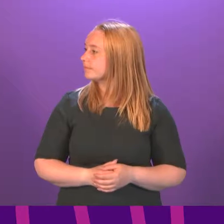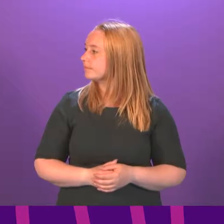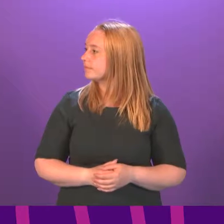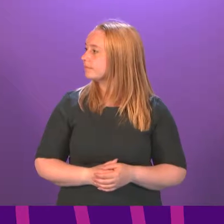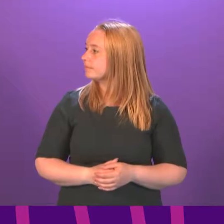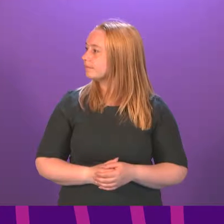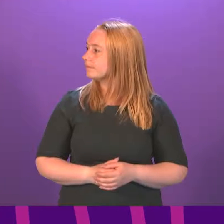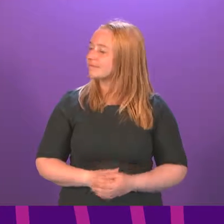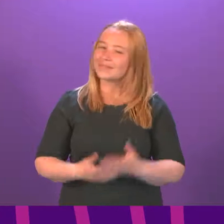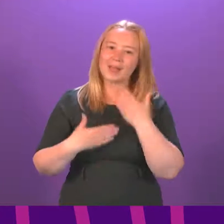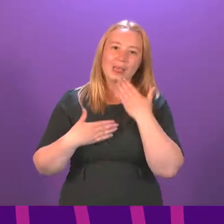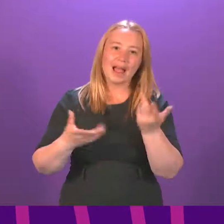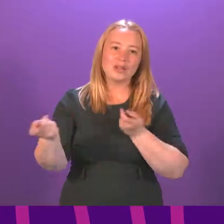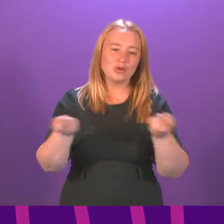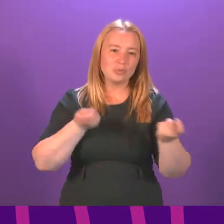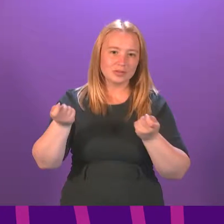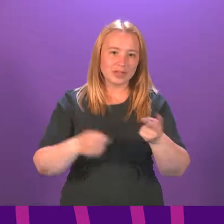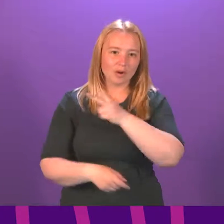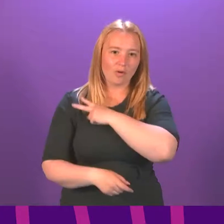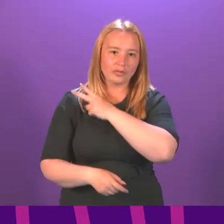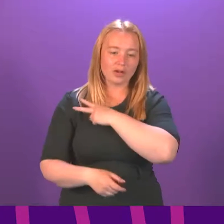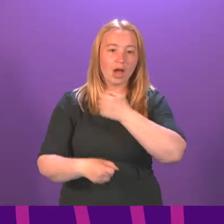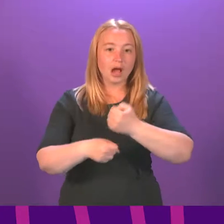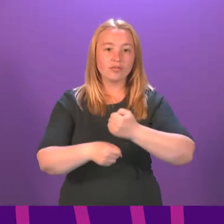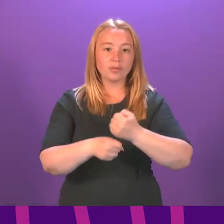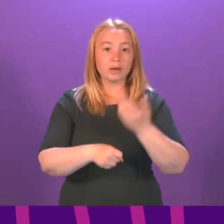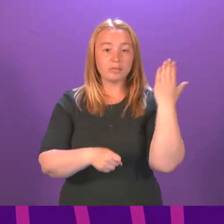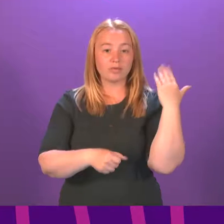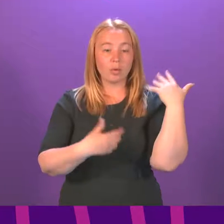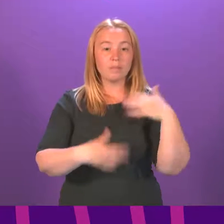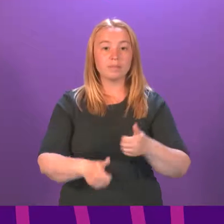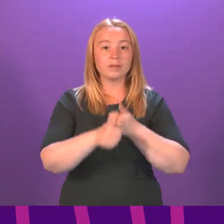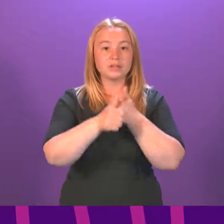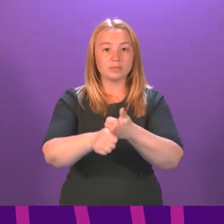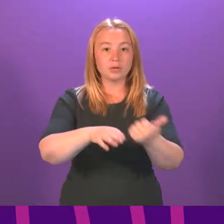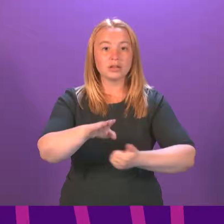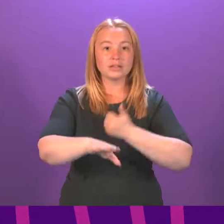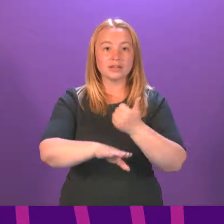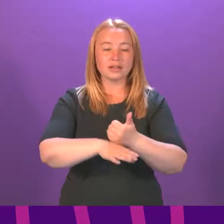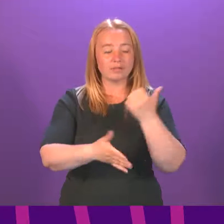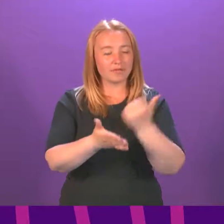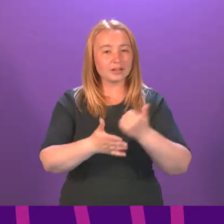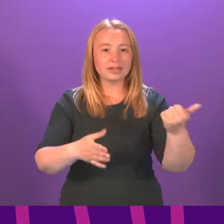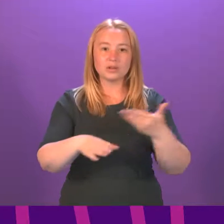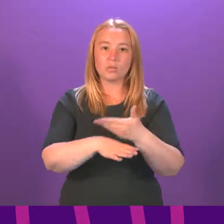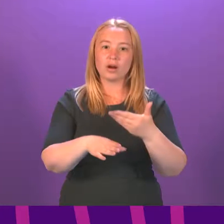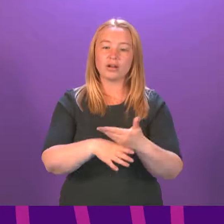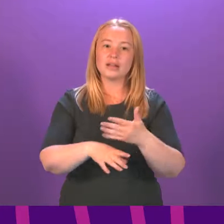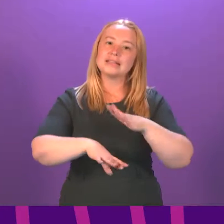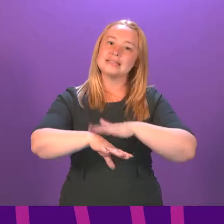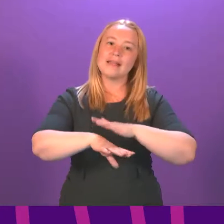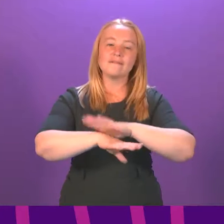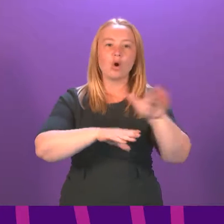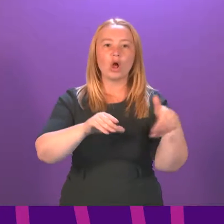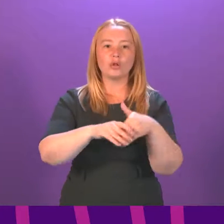Thank you, Presiding Officer. The Government has previously backed and agreed to implement the incredible work of the Time for Inclusive Education